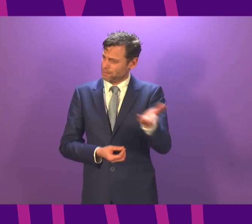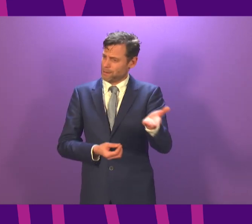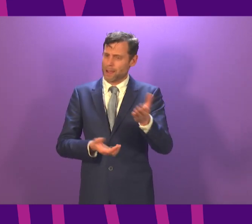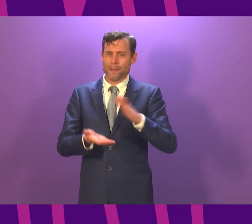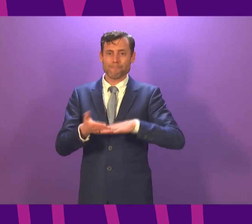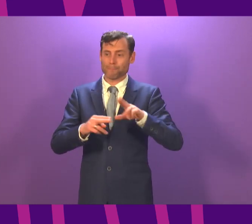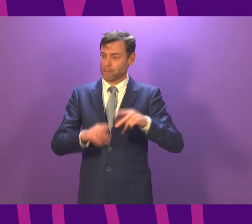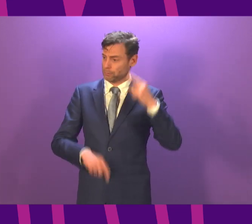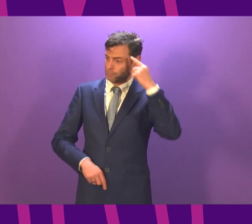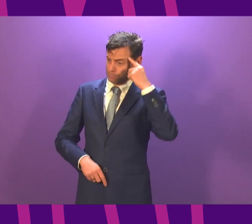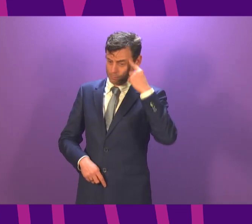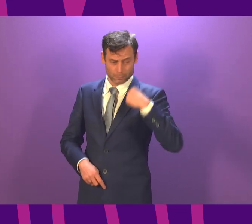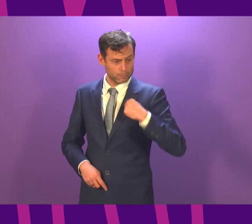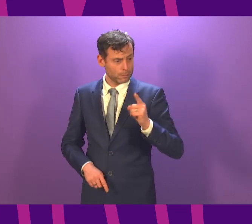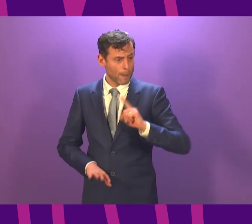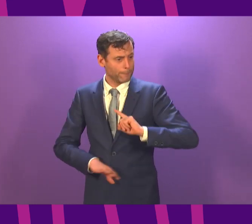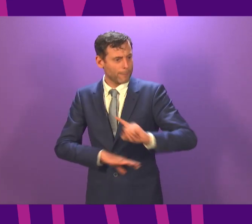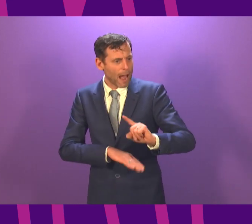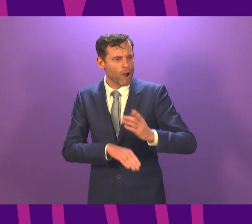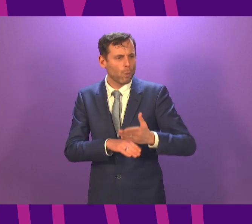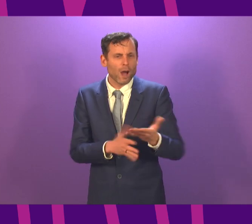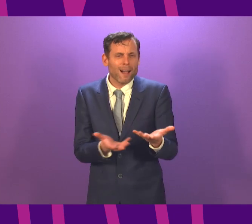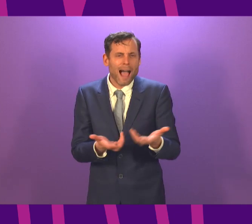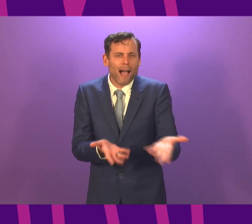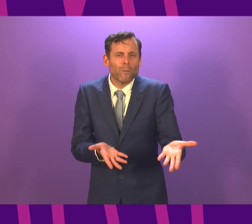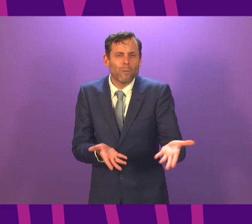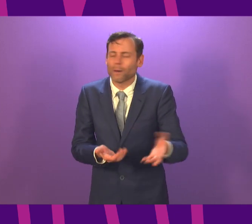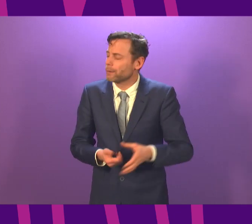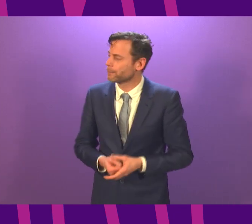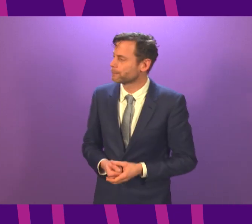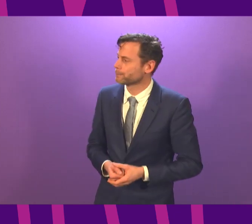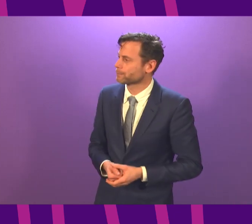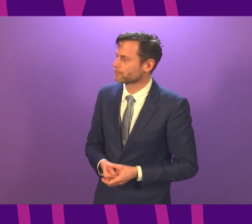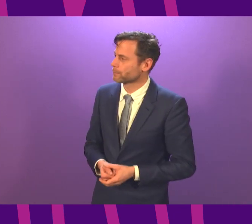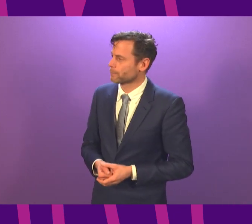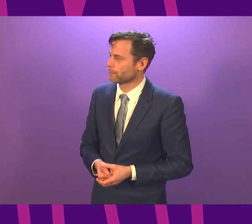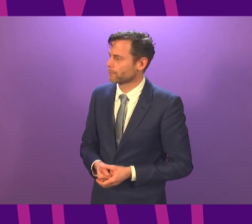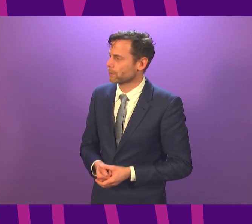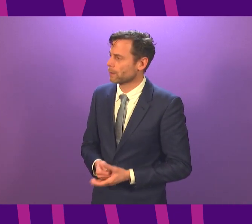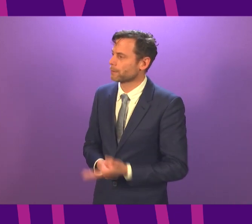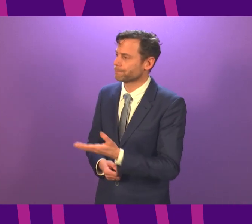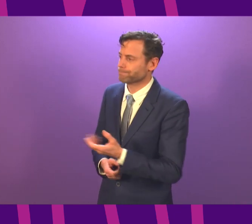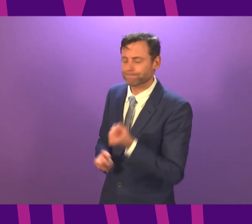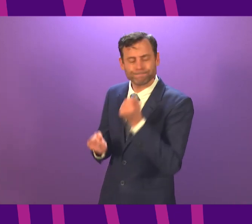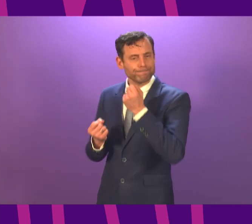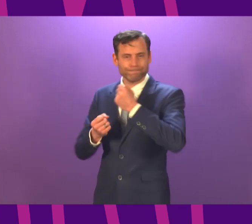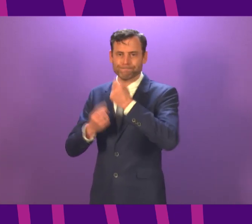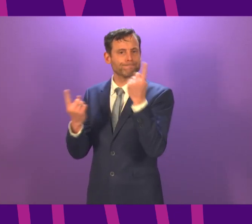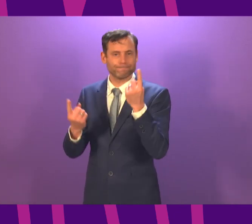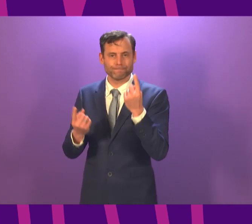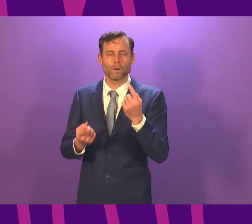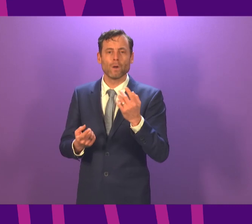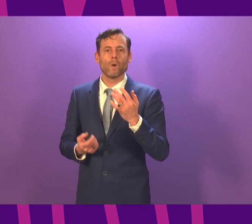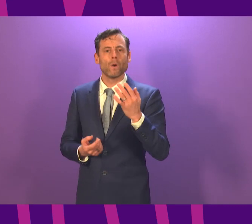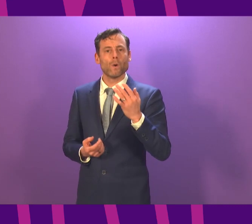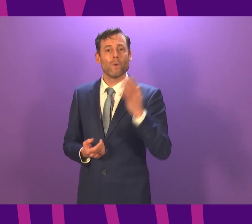make sure that they have the appropriate child care? Well, can I firstly agree that there is a price in all sorts of